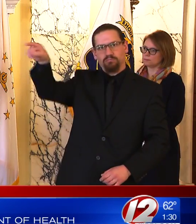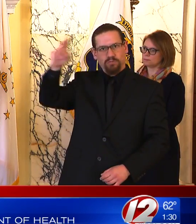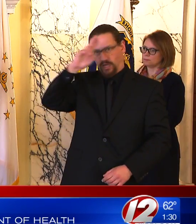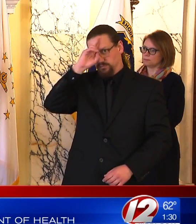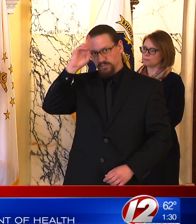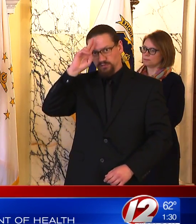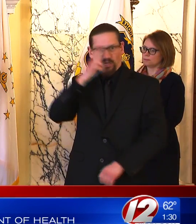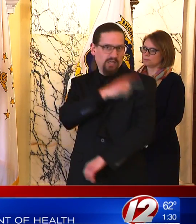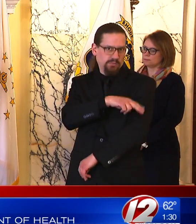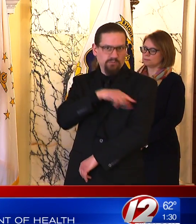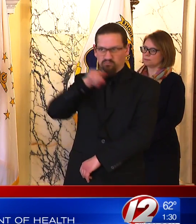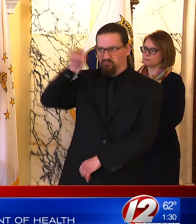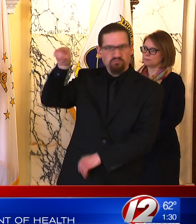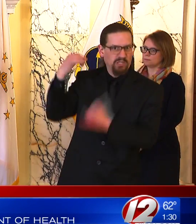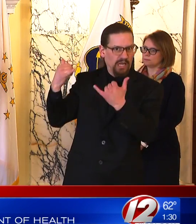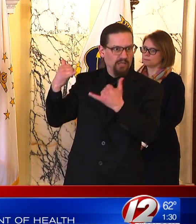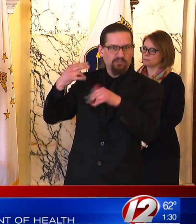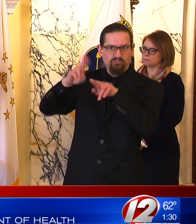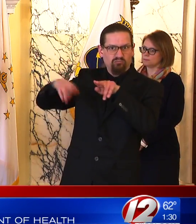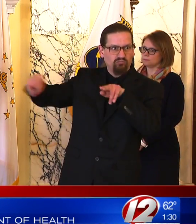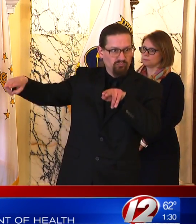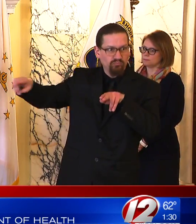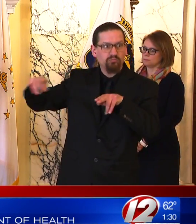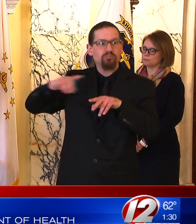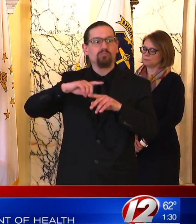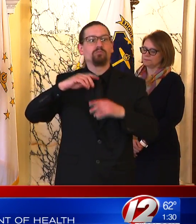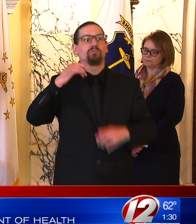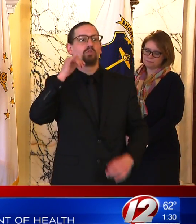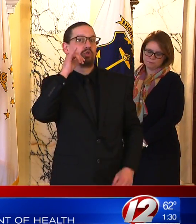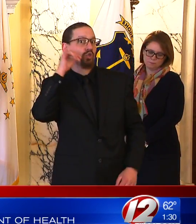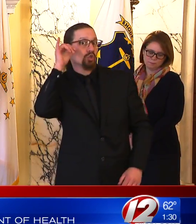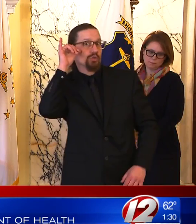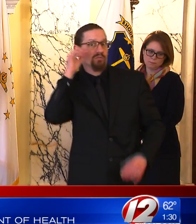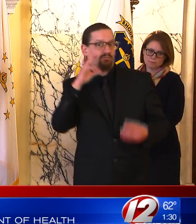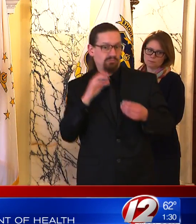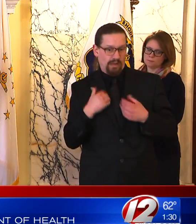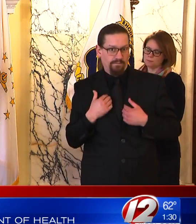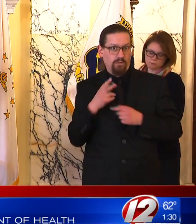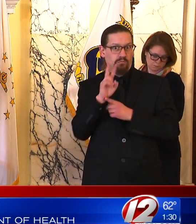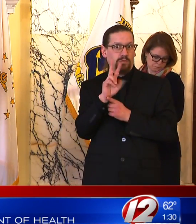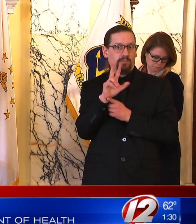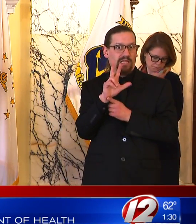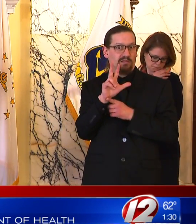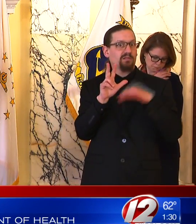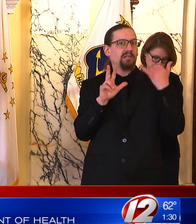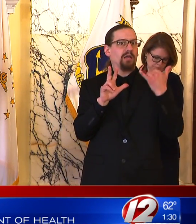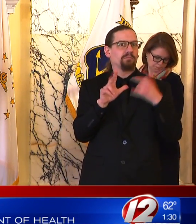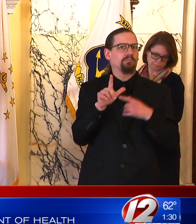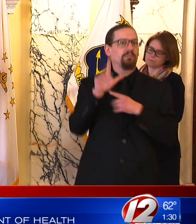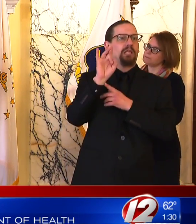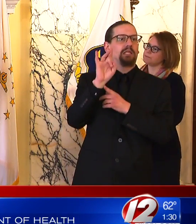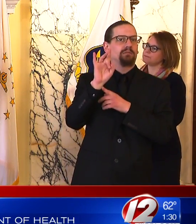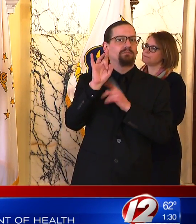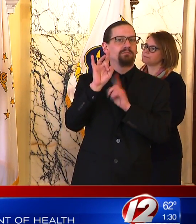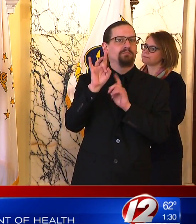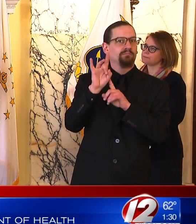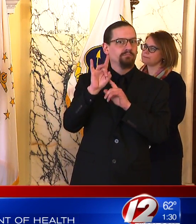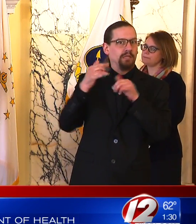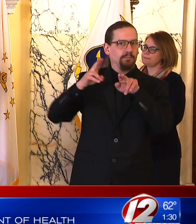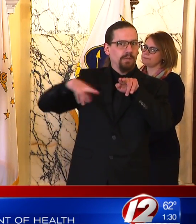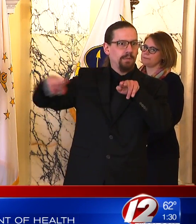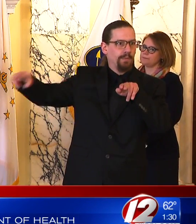testing that we are doing as we are compiling the supplies and what's needed to sustain a longer term